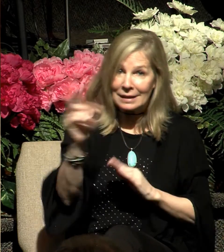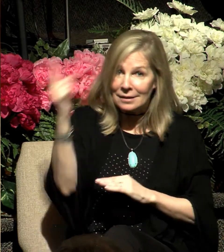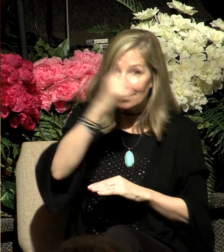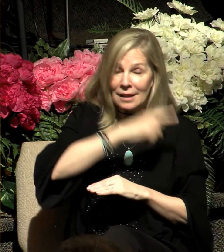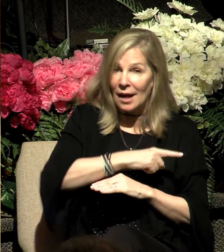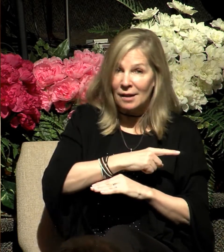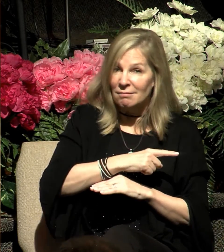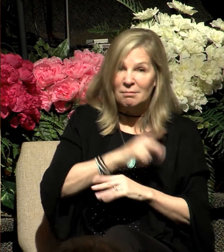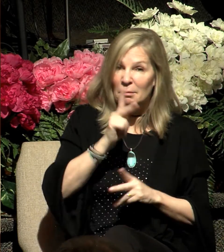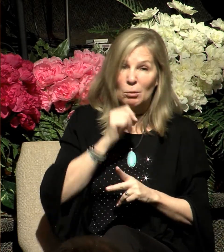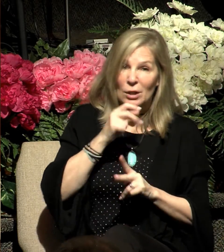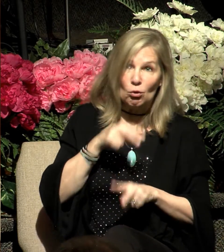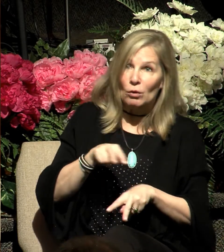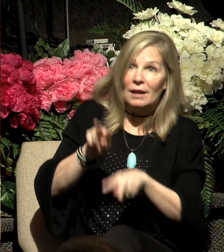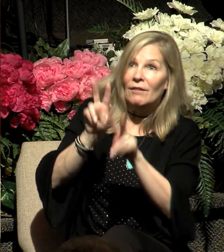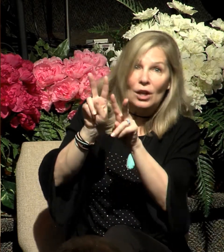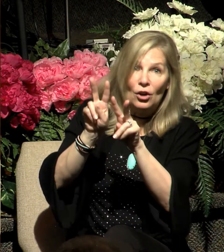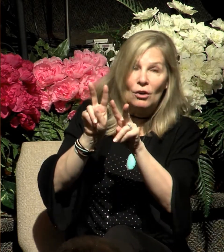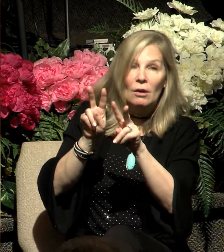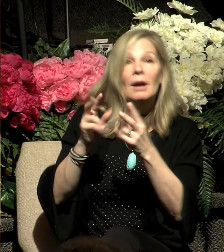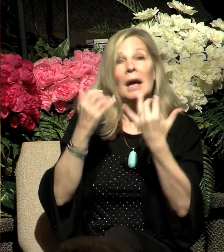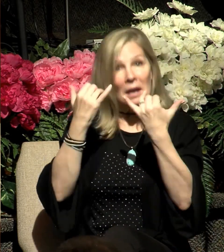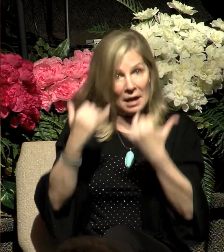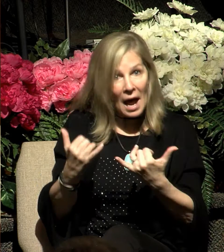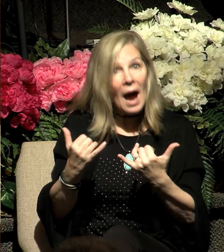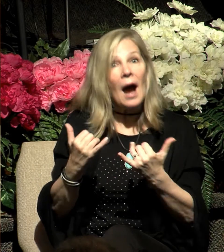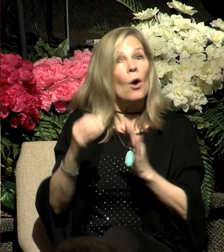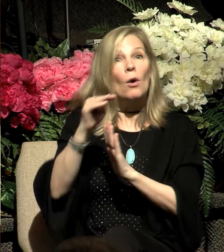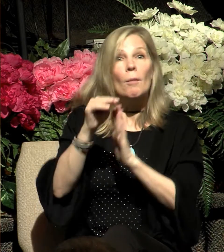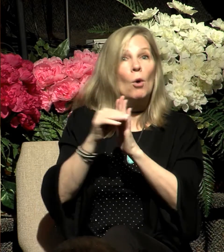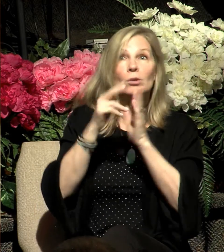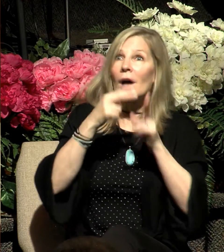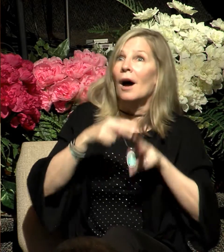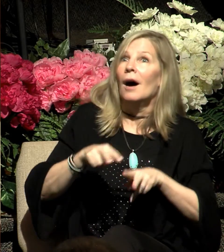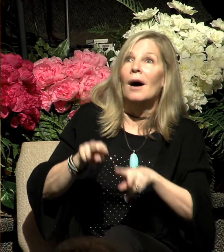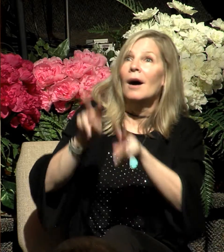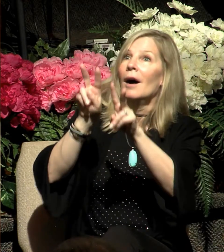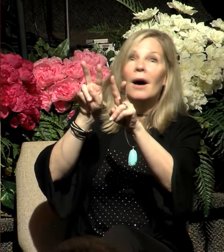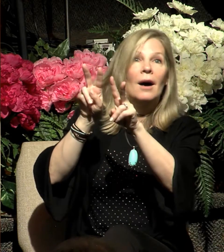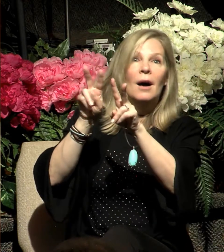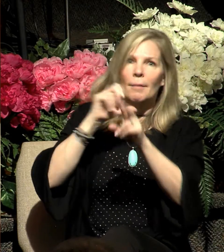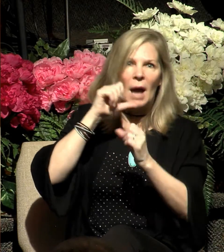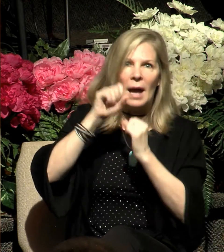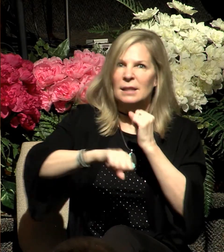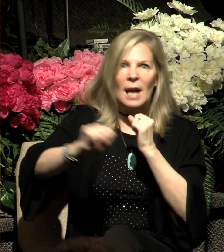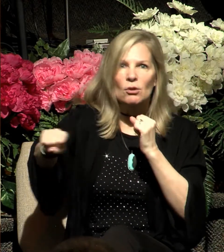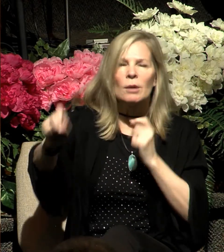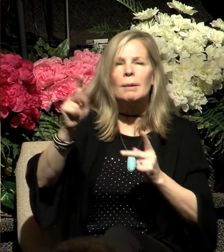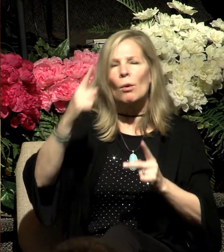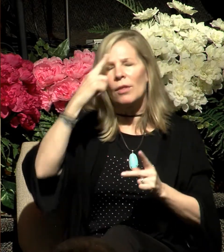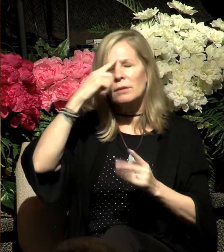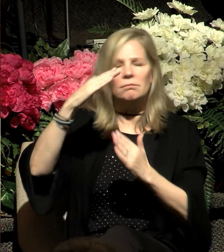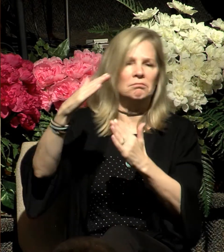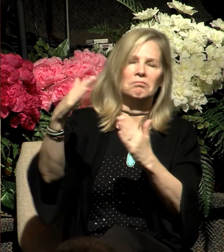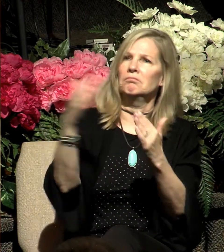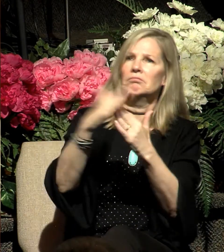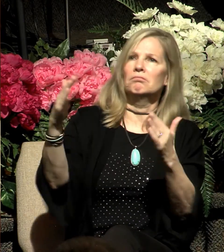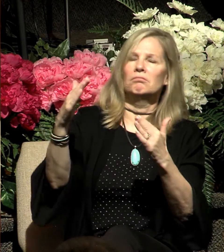Although Moses is now looked upon, this is not an exaggeration, Moses is looked upon as the greatest figure in Jewish history.